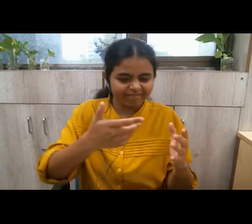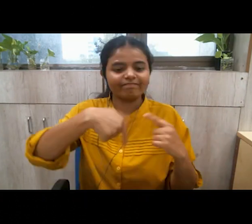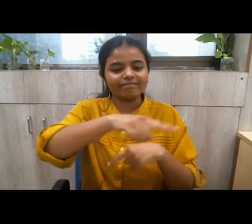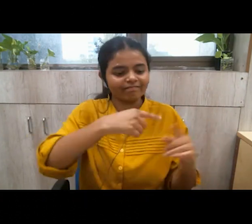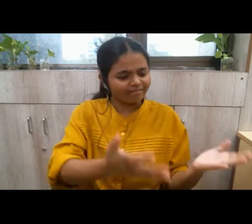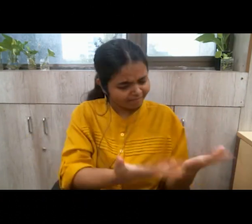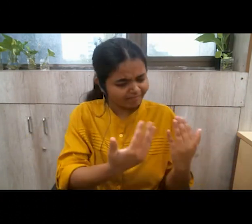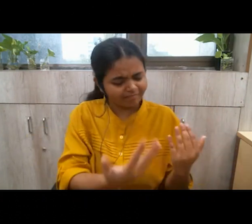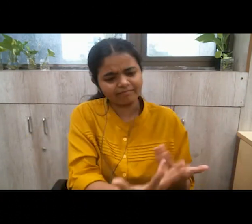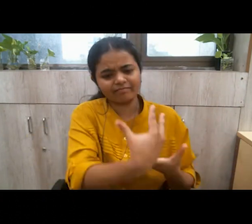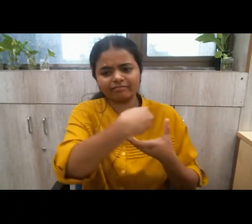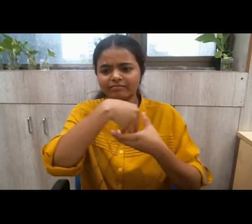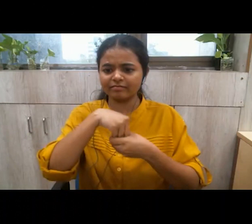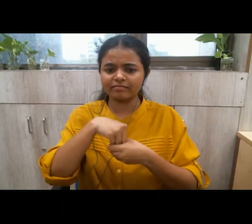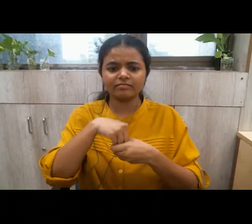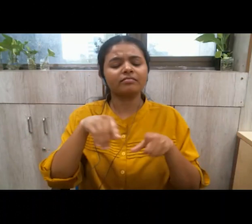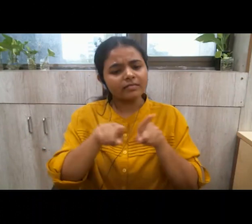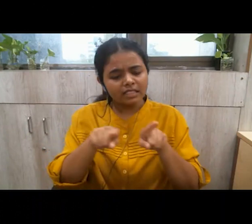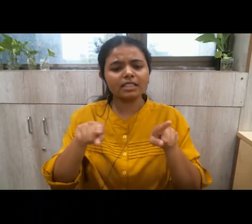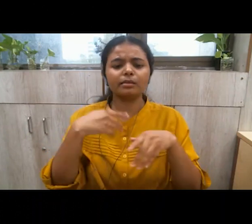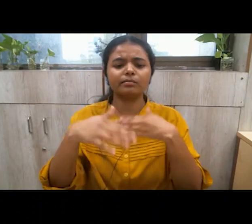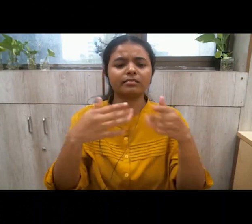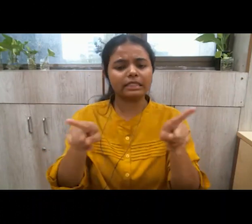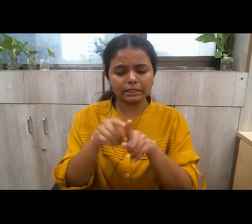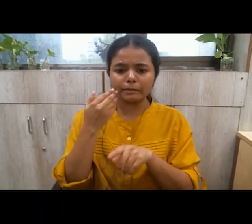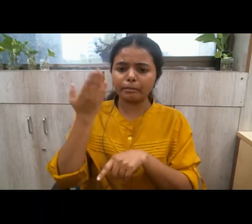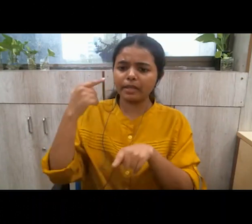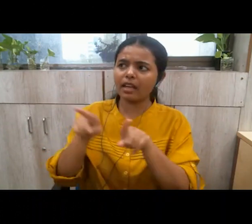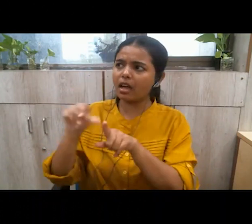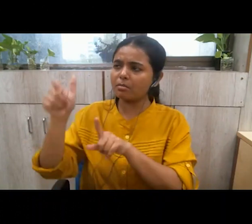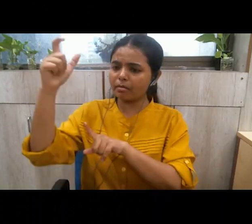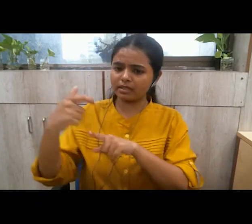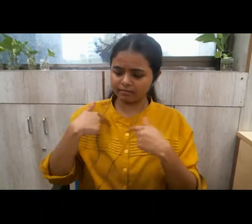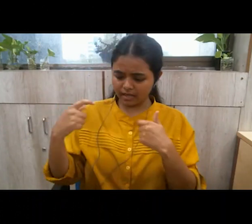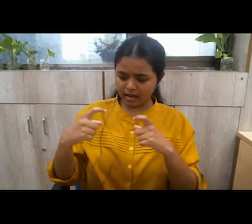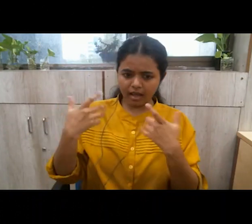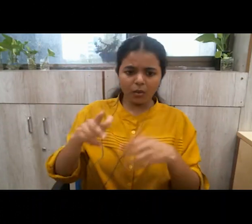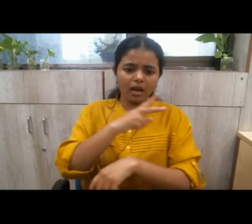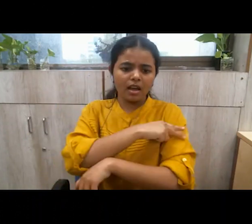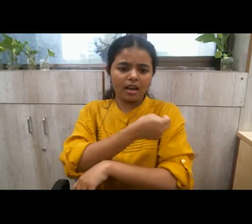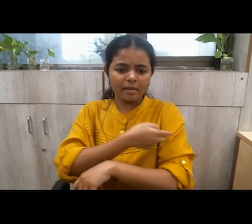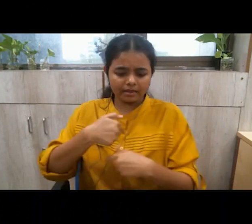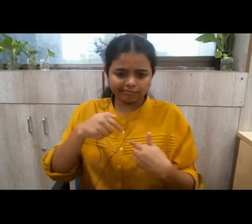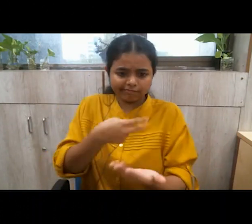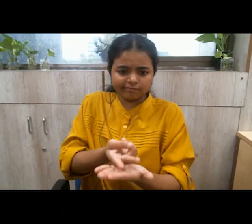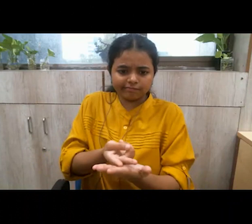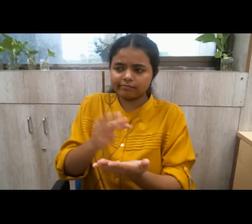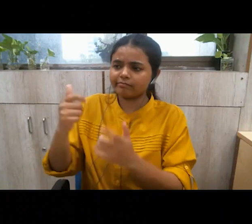i was taken care of when i was in the hospital trying to survive that is why i am in a position today